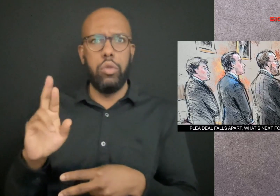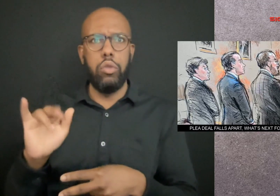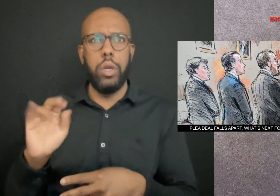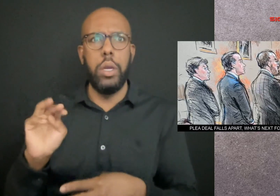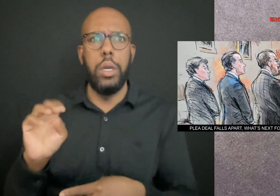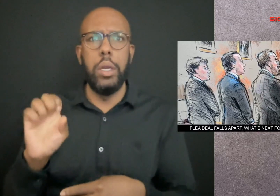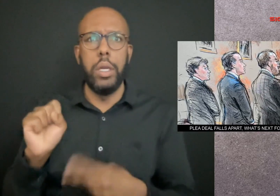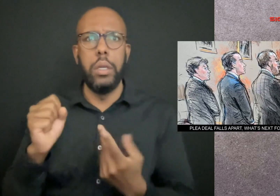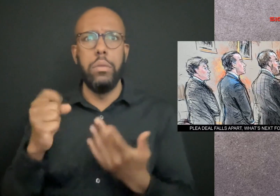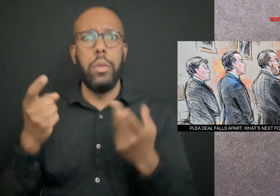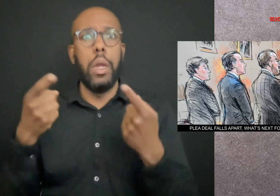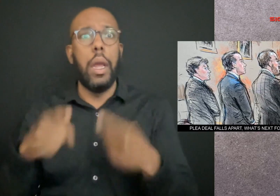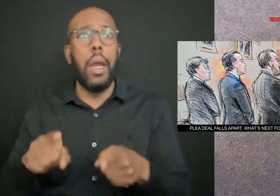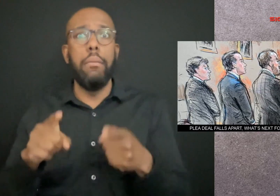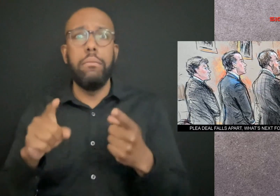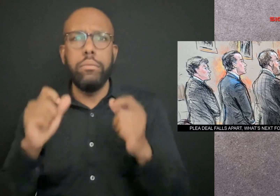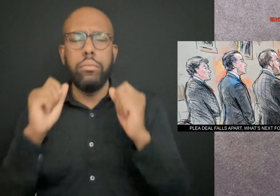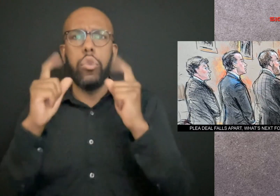what happened next surprised almost everyone.